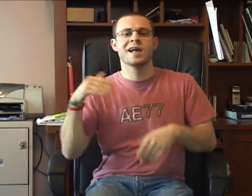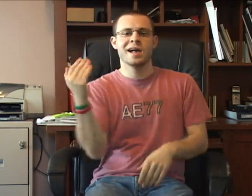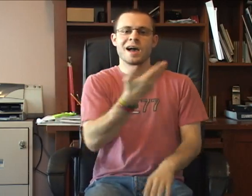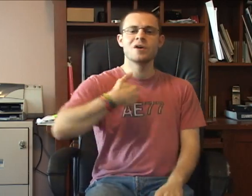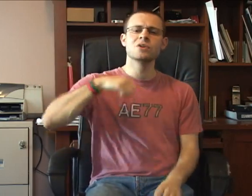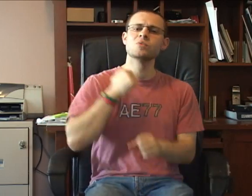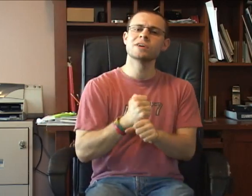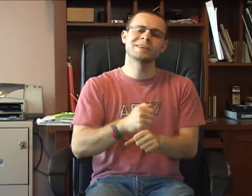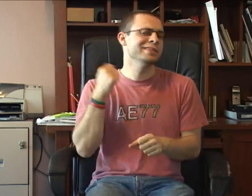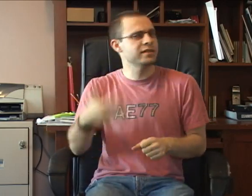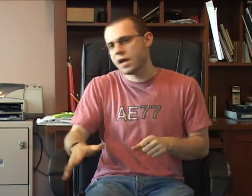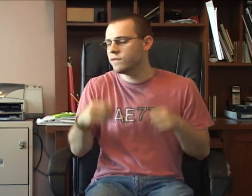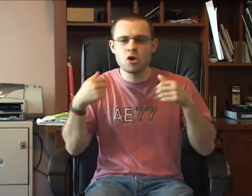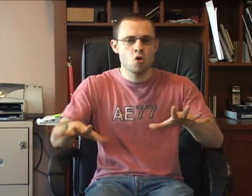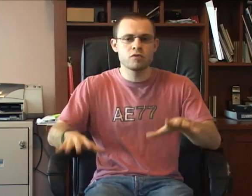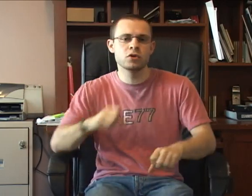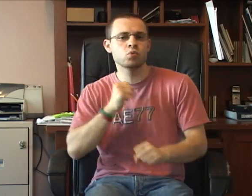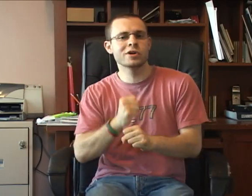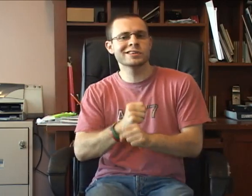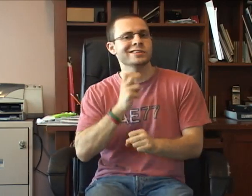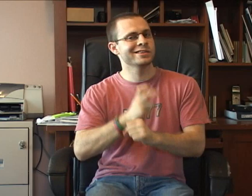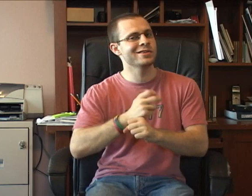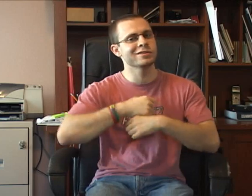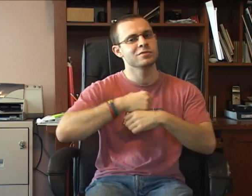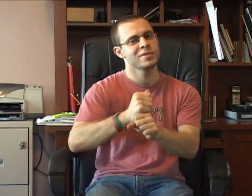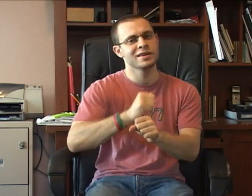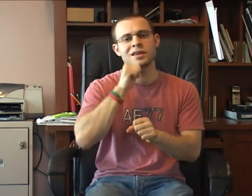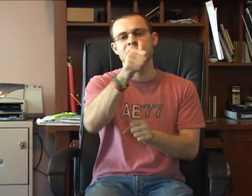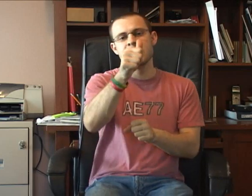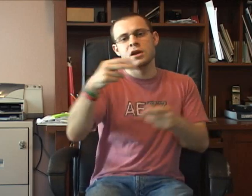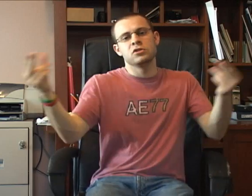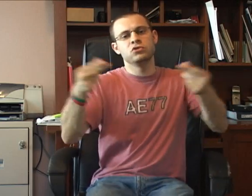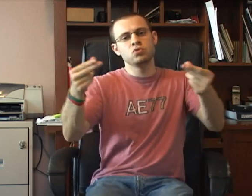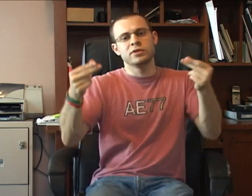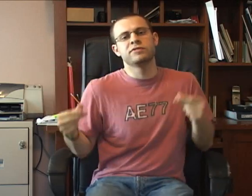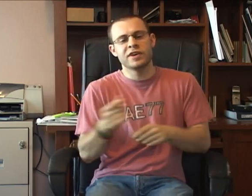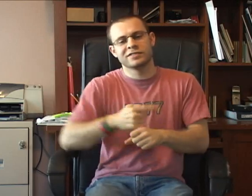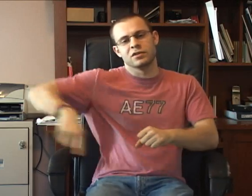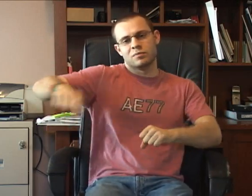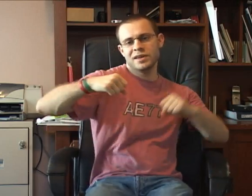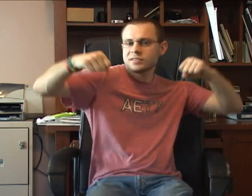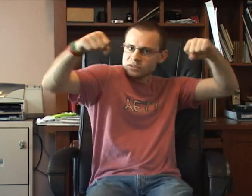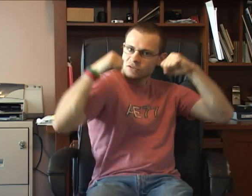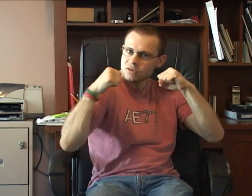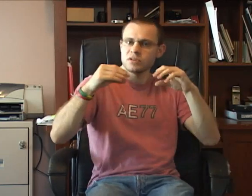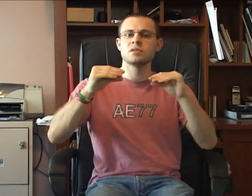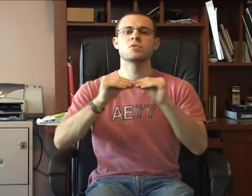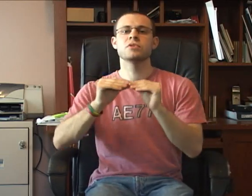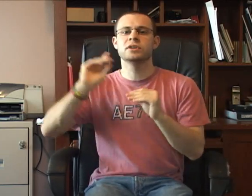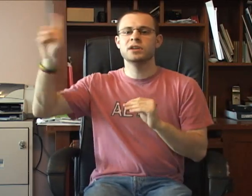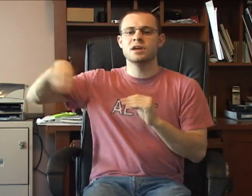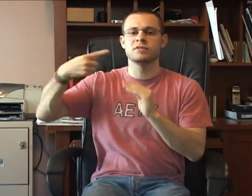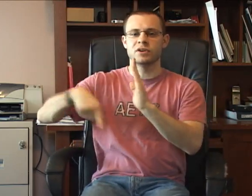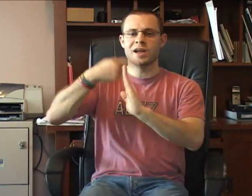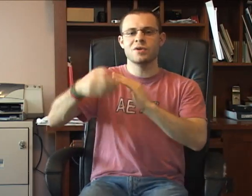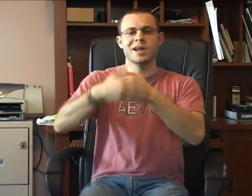Our work is never over It has to make us stronger All that we've ever done